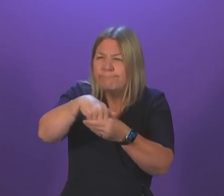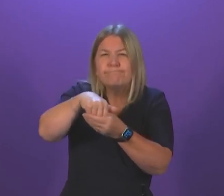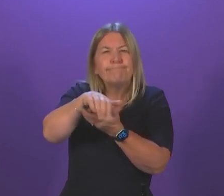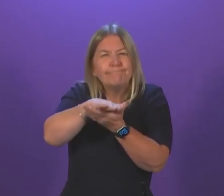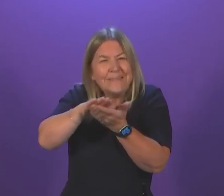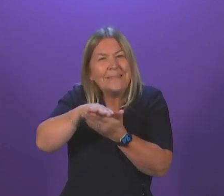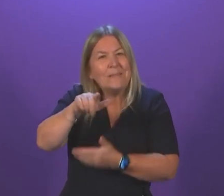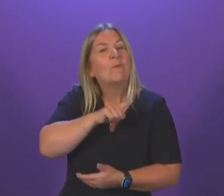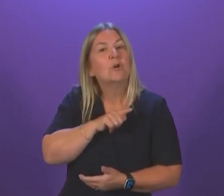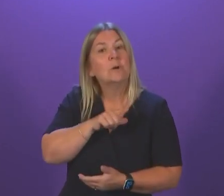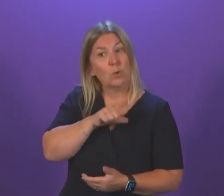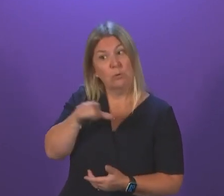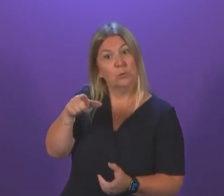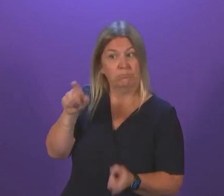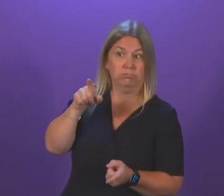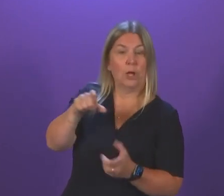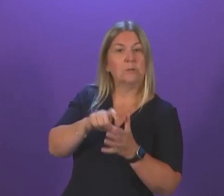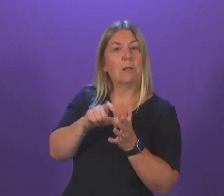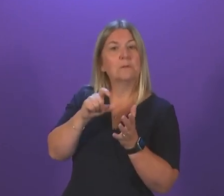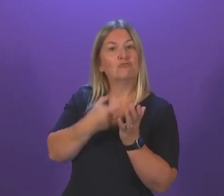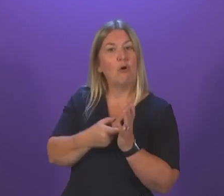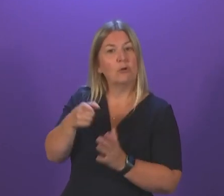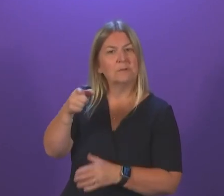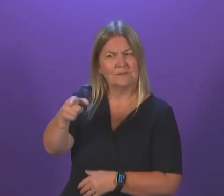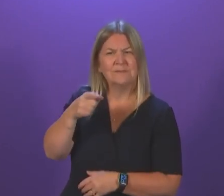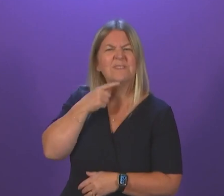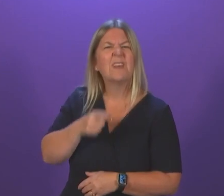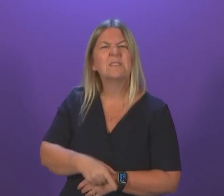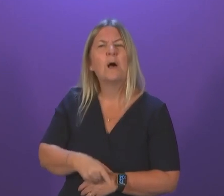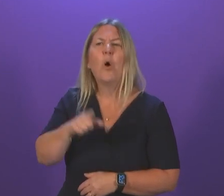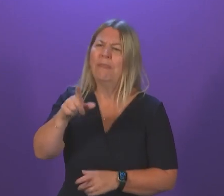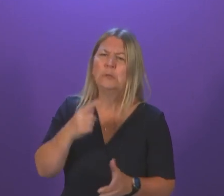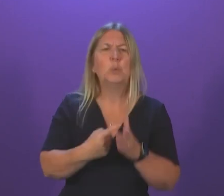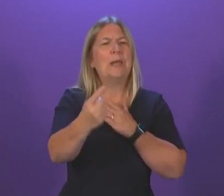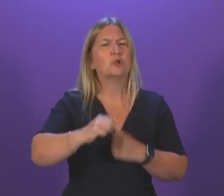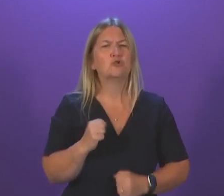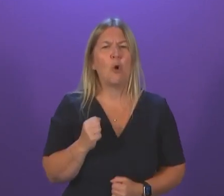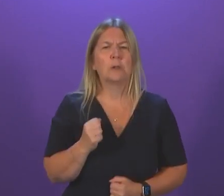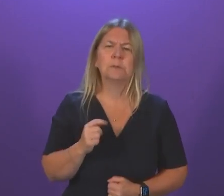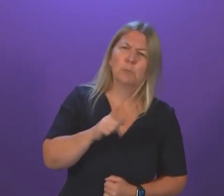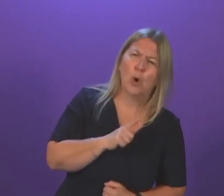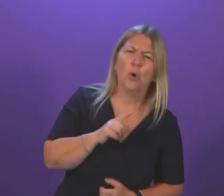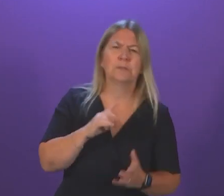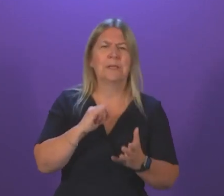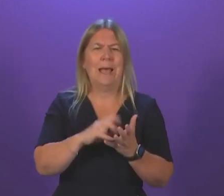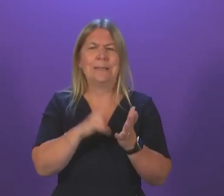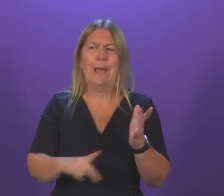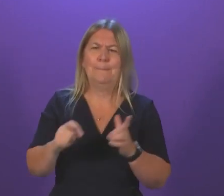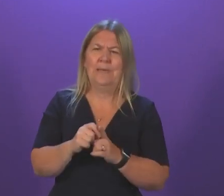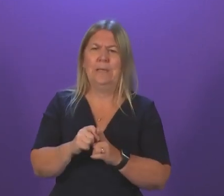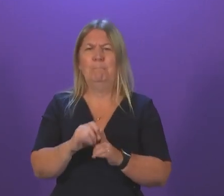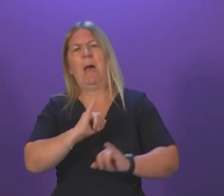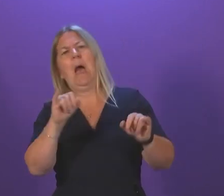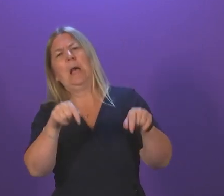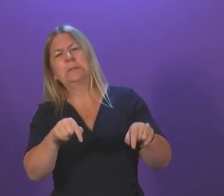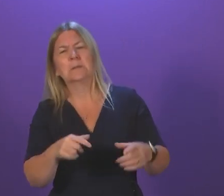Ross, then he seeks to give the impression that this is simply something that is unique to Scotland and all because of the SNP. Our National